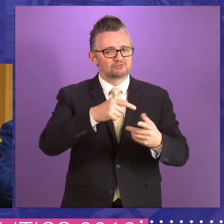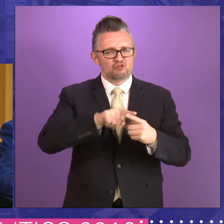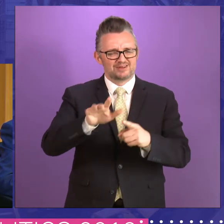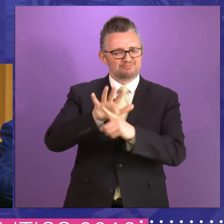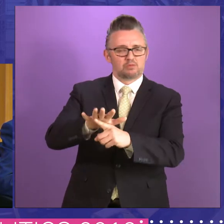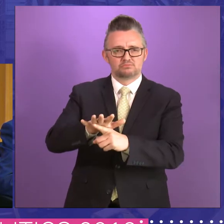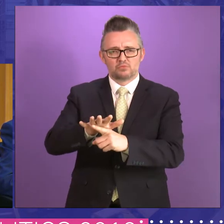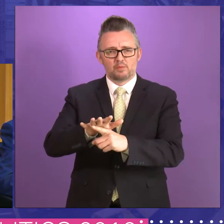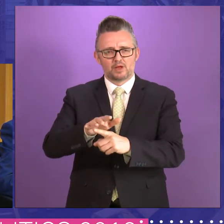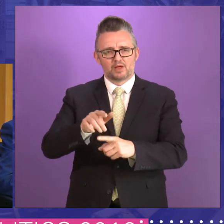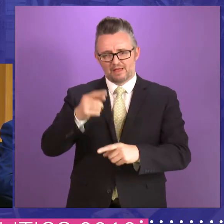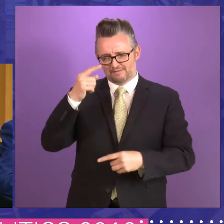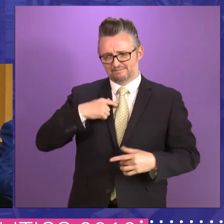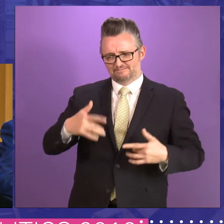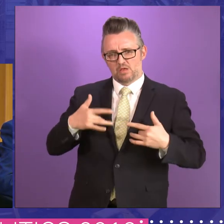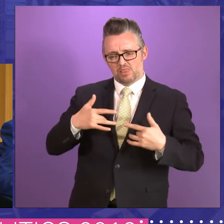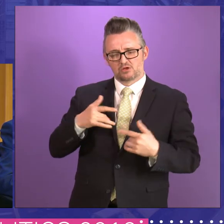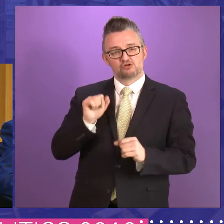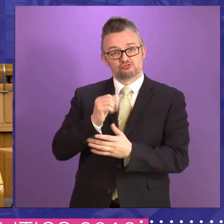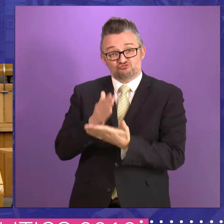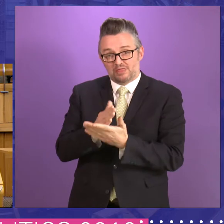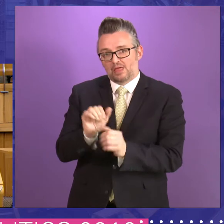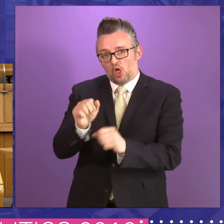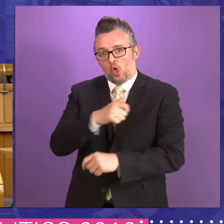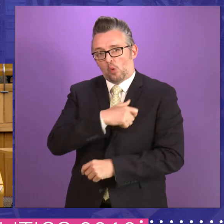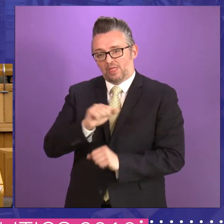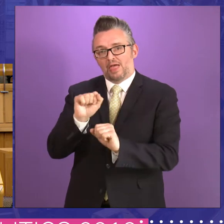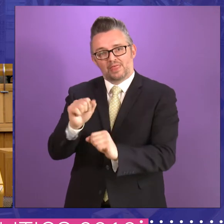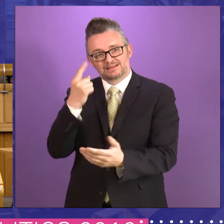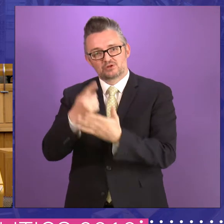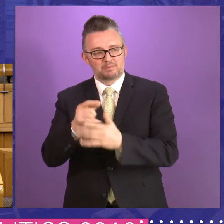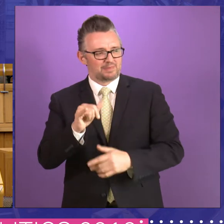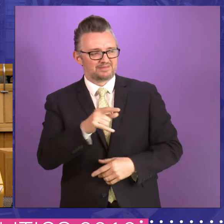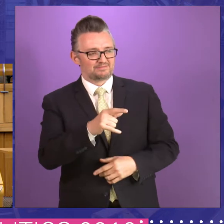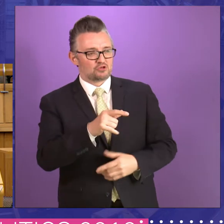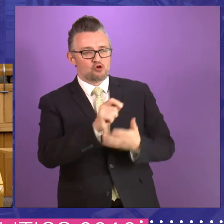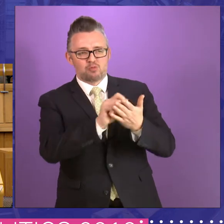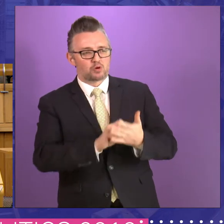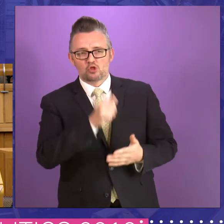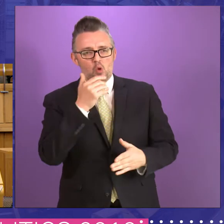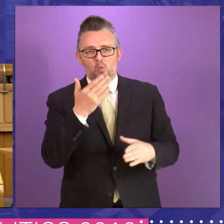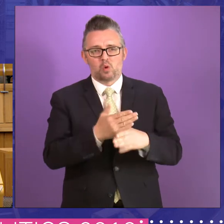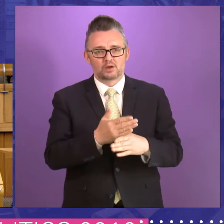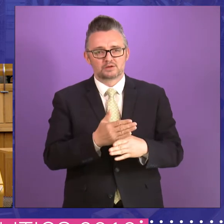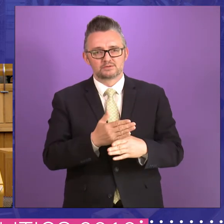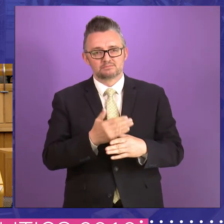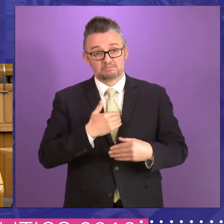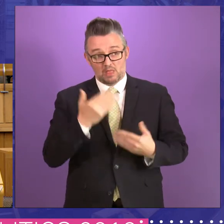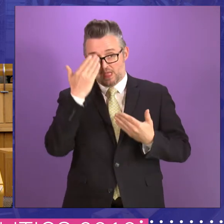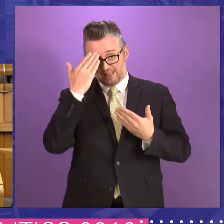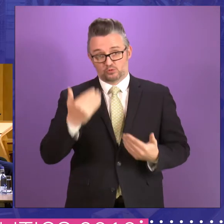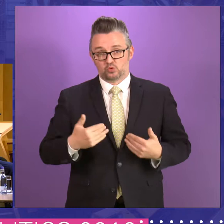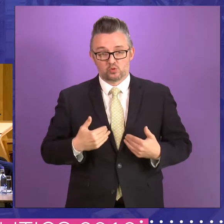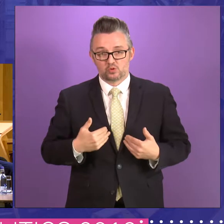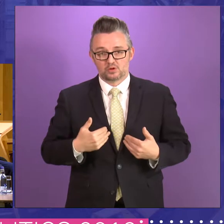that from happening. I think it was down to the committees that whether they thought it didn't work or not, I don't know. Um, but I think